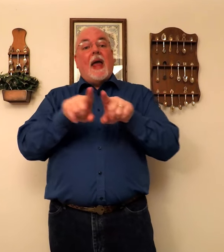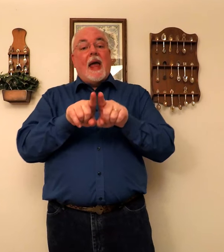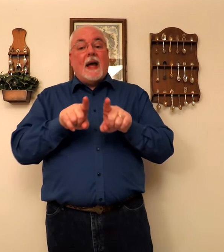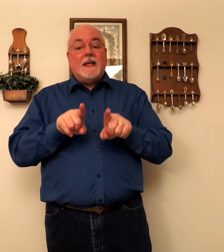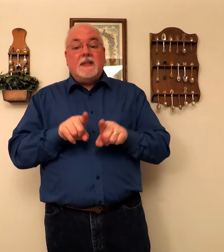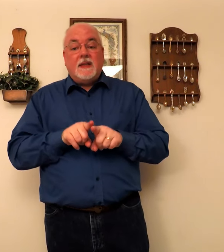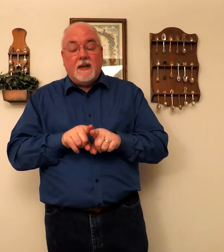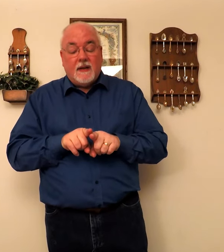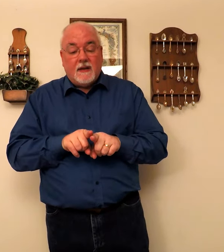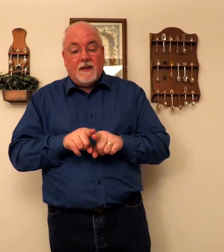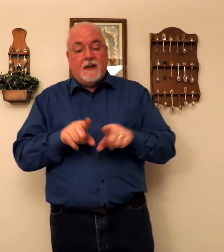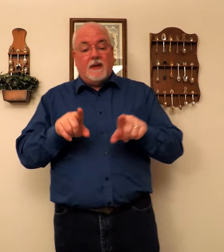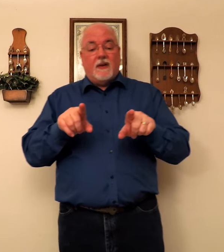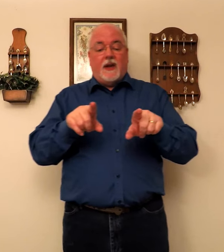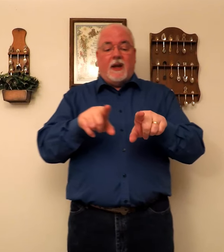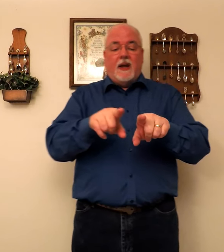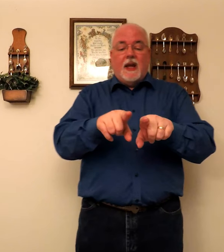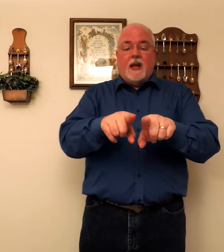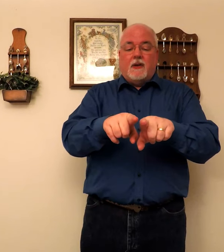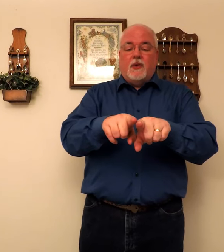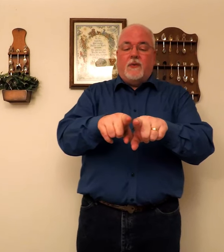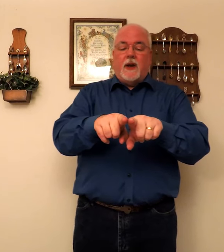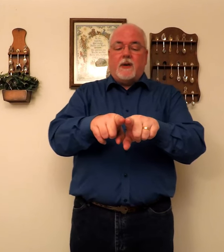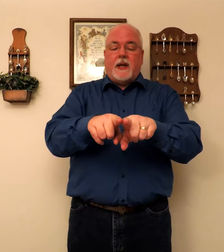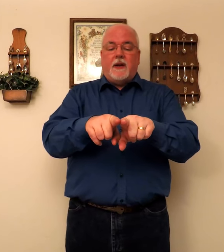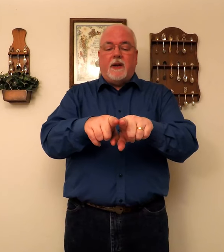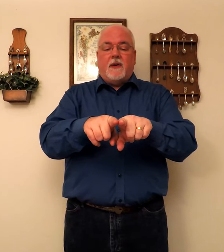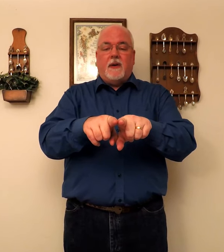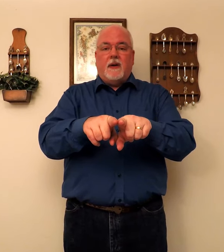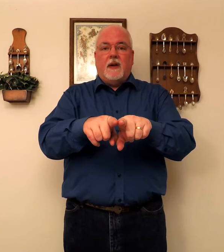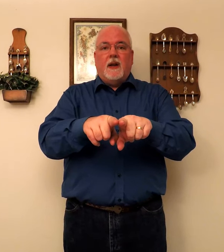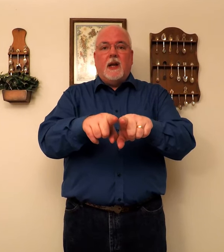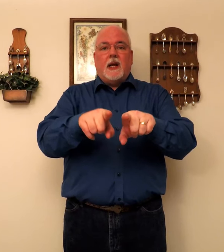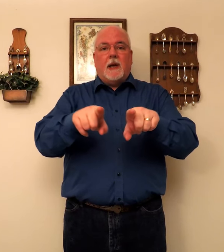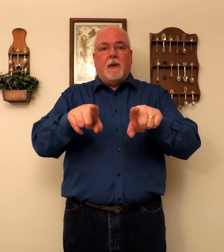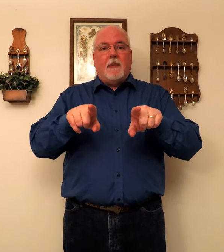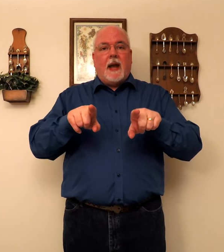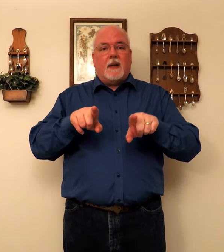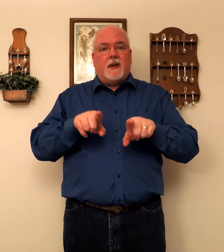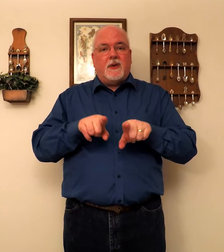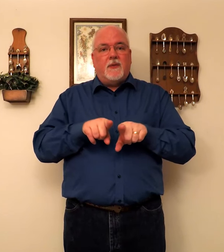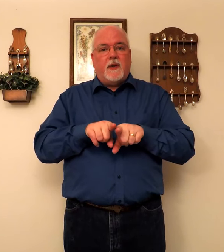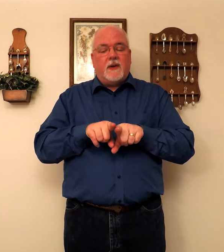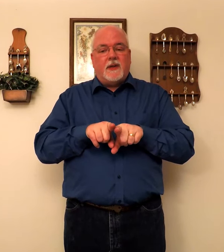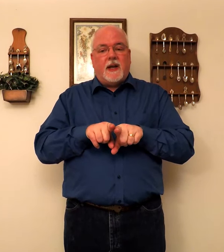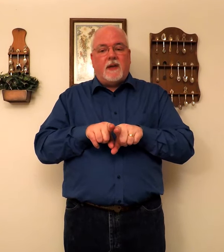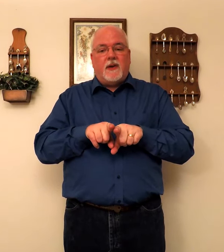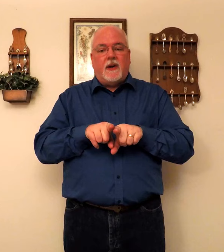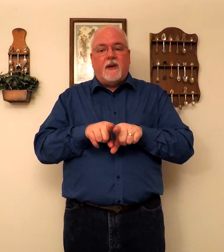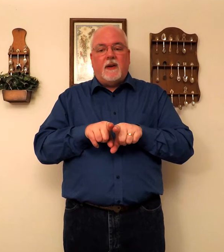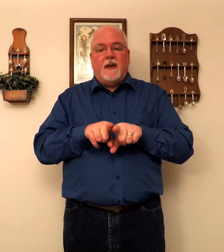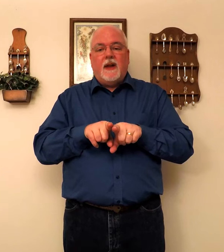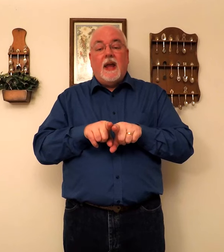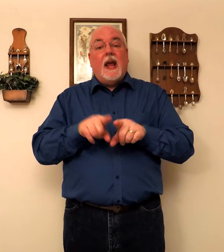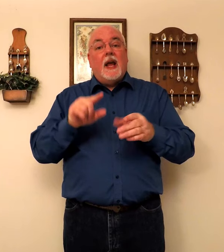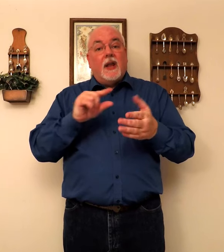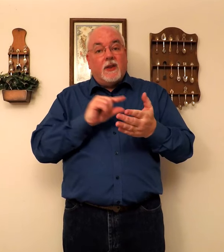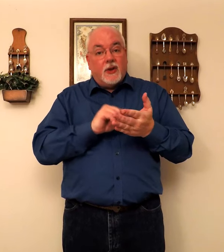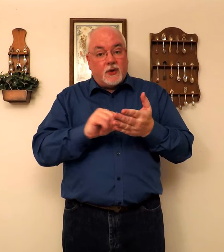As. Okay. Two fingers out here. Coming back. To two fingers together here. The